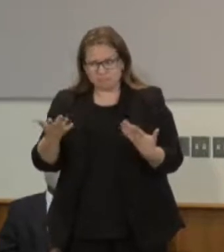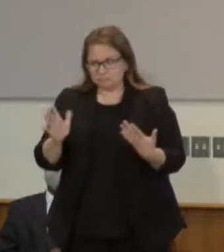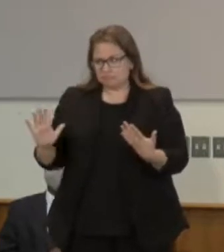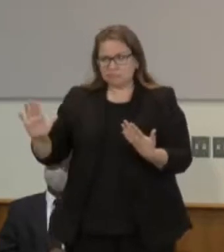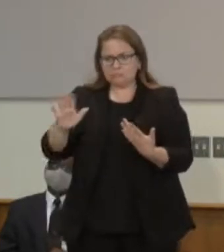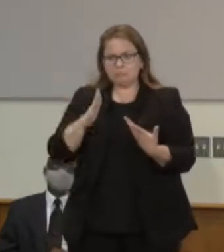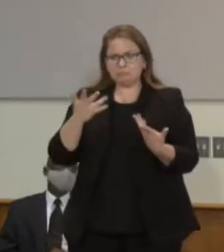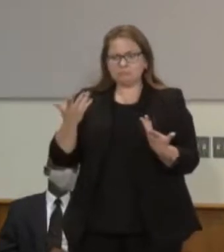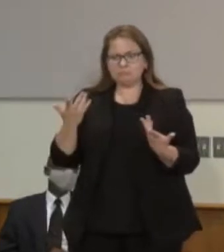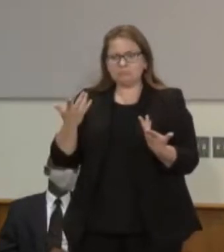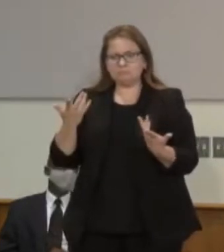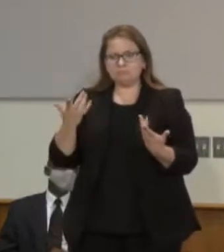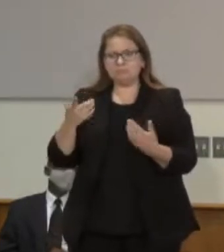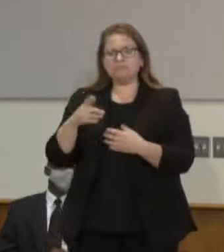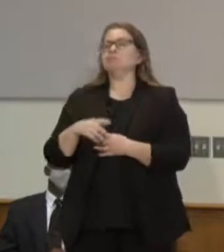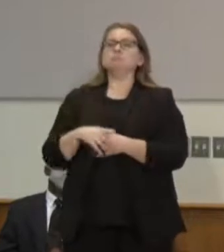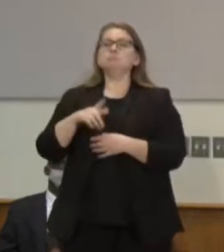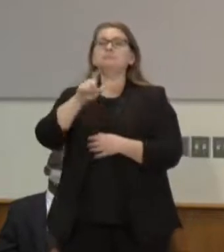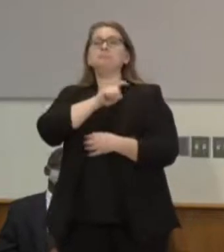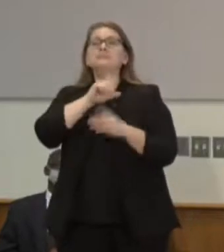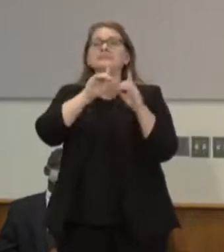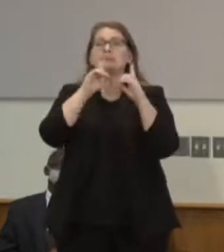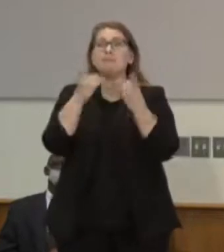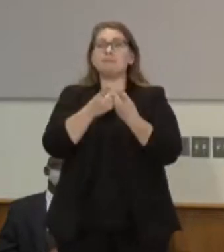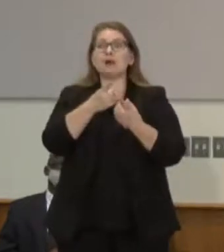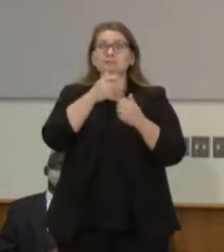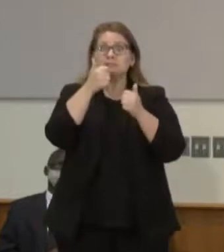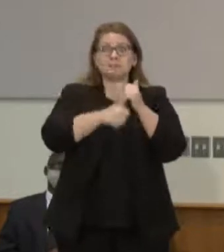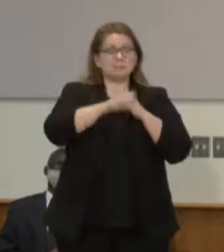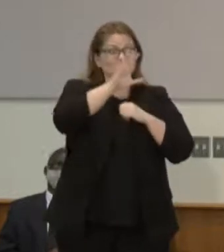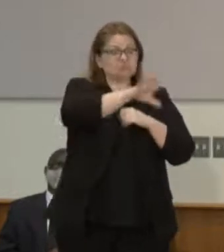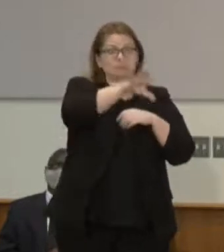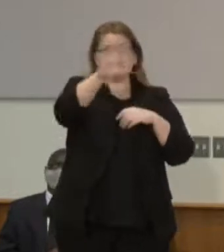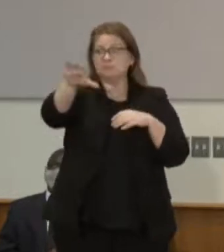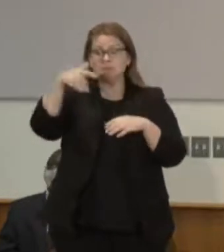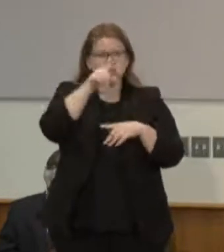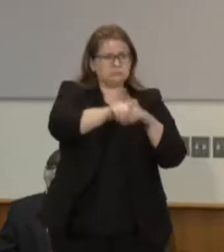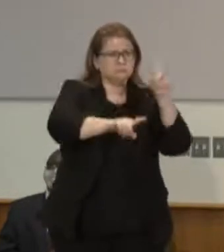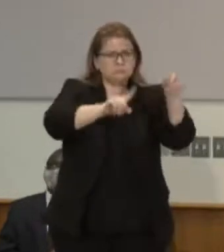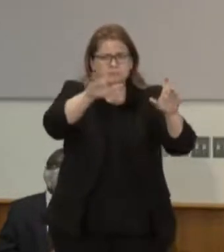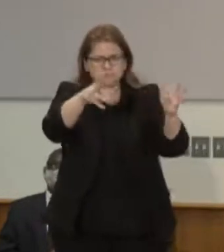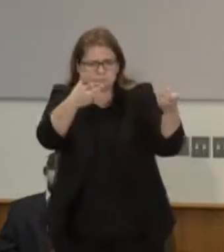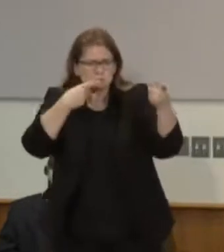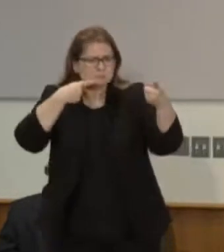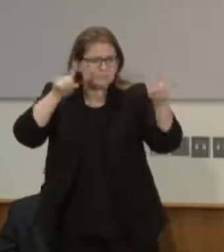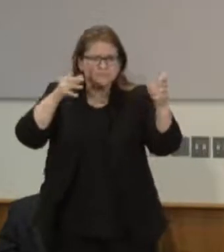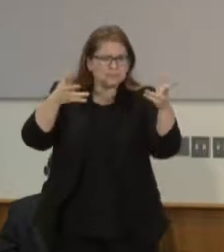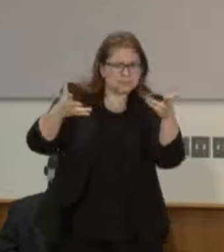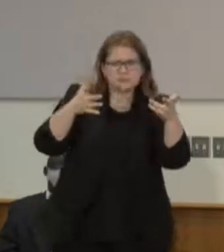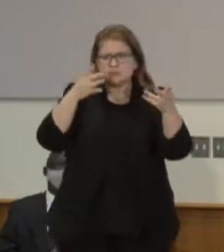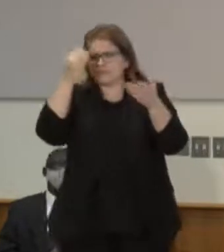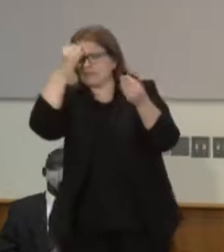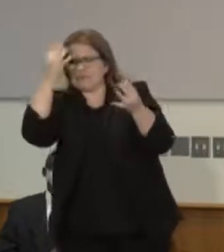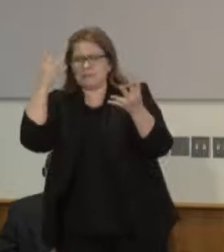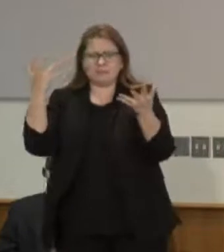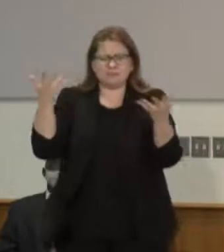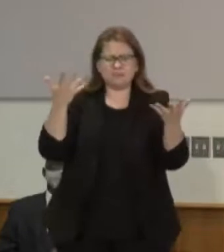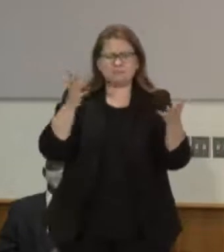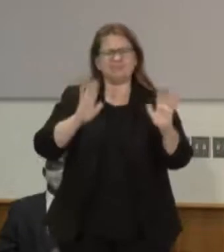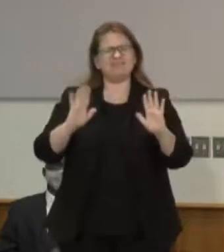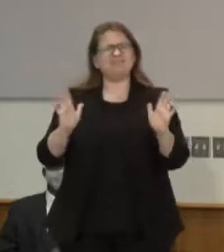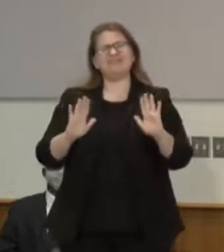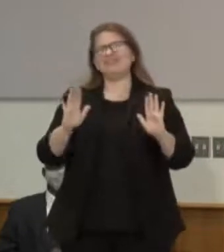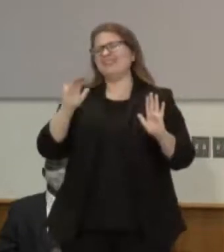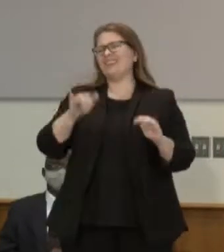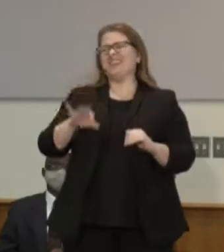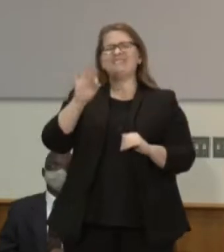plus individual governmental units to get that data that is at best a flaw it is